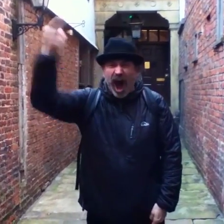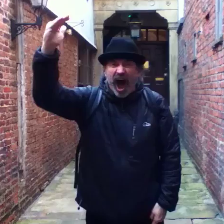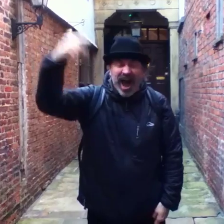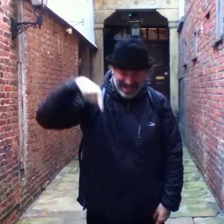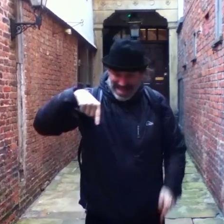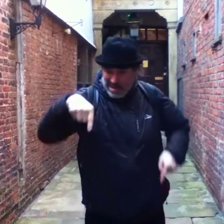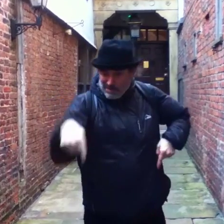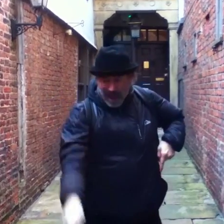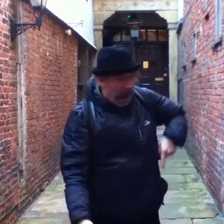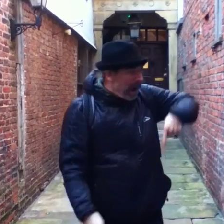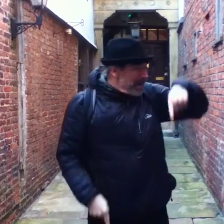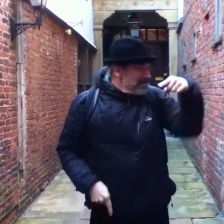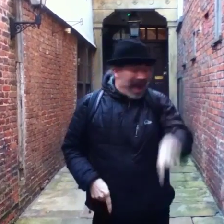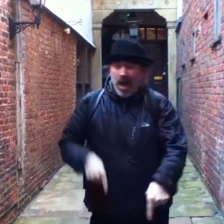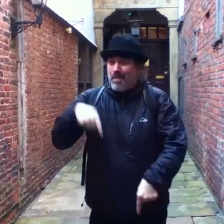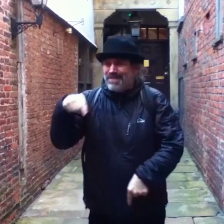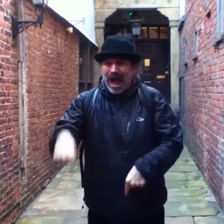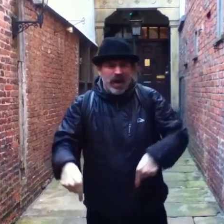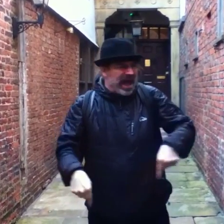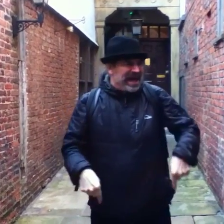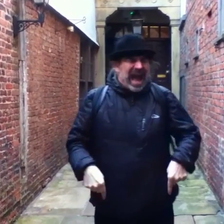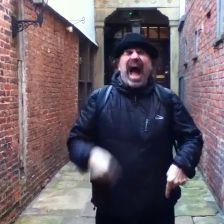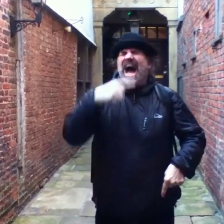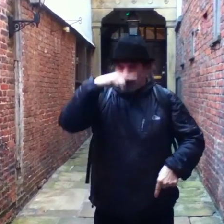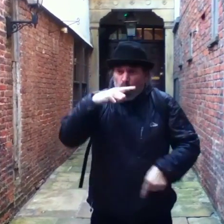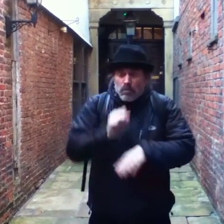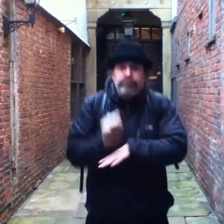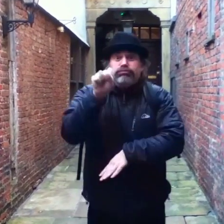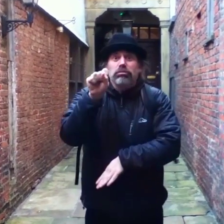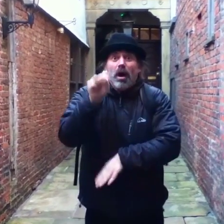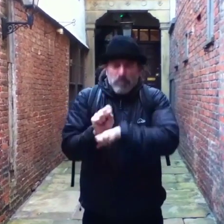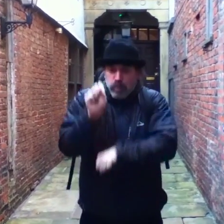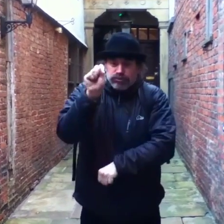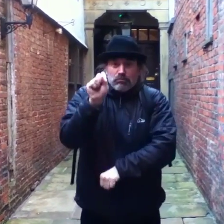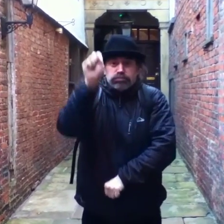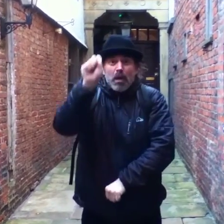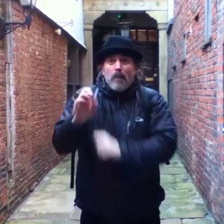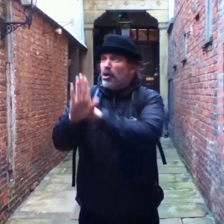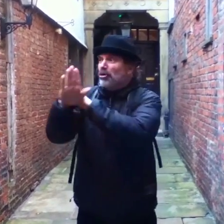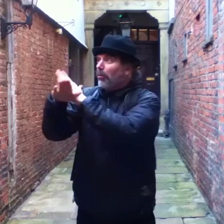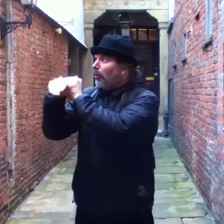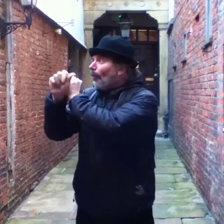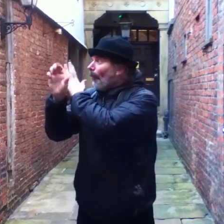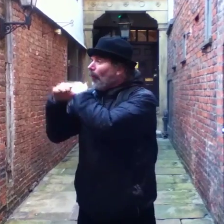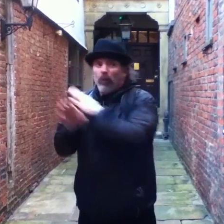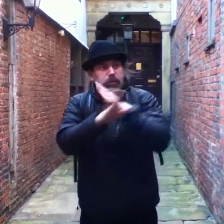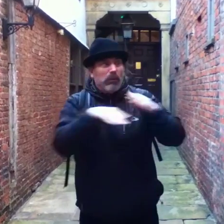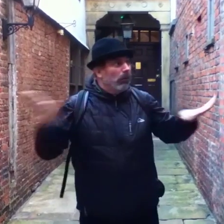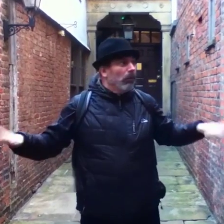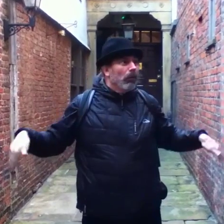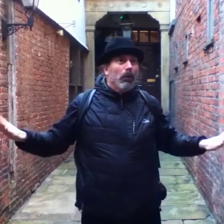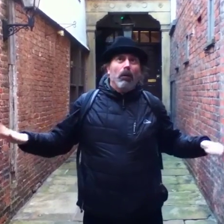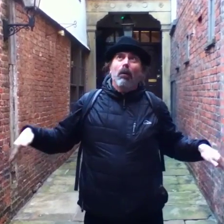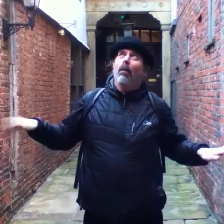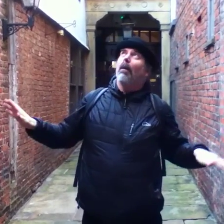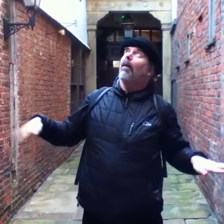said, Hey there, good looking. He just kept walking through the Hudson River, and then he sneezed, and he kept growing and growing,